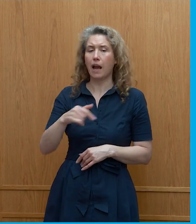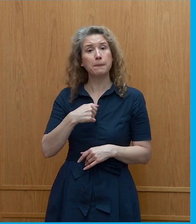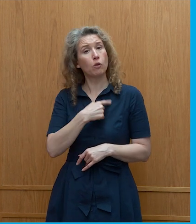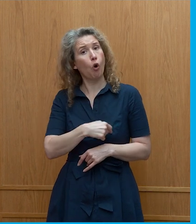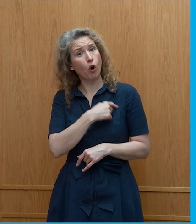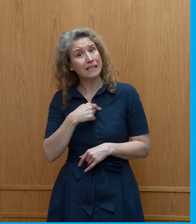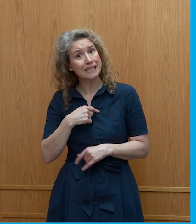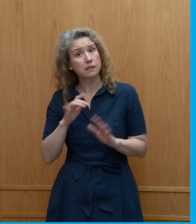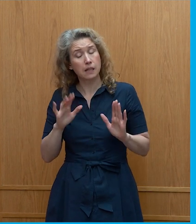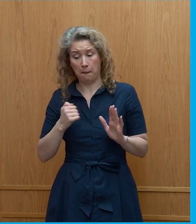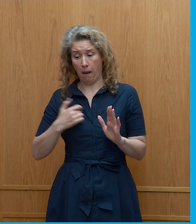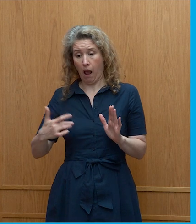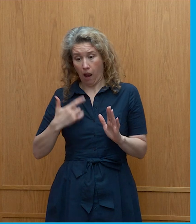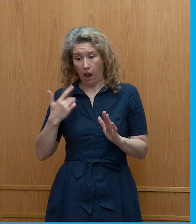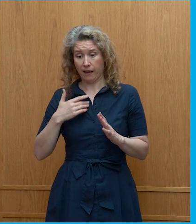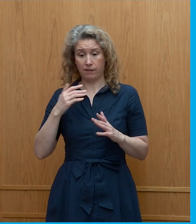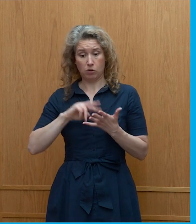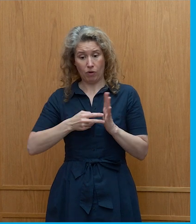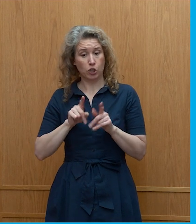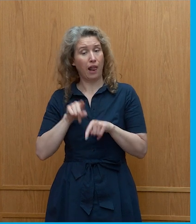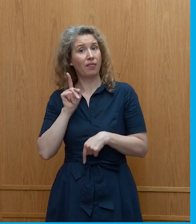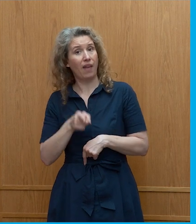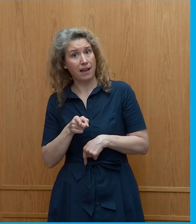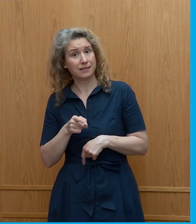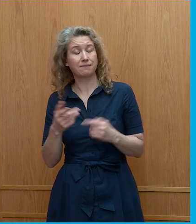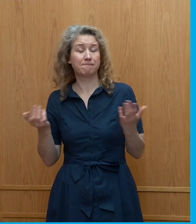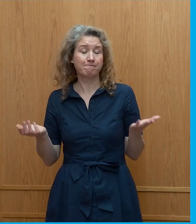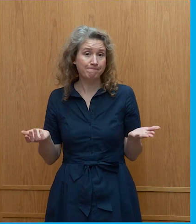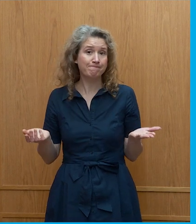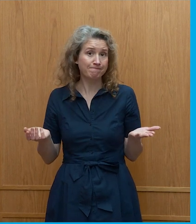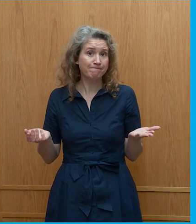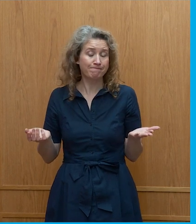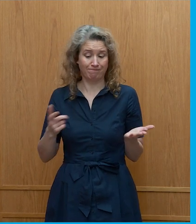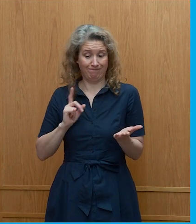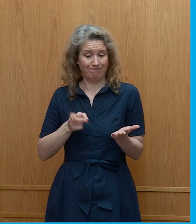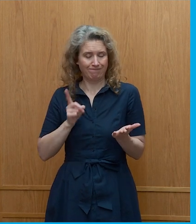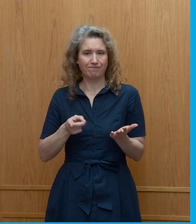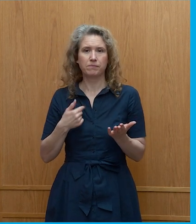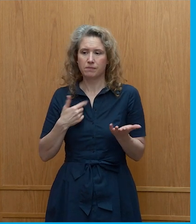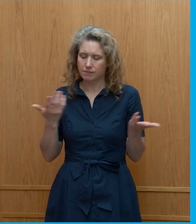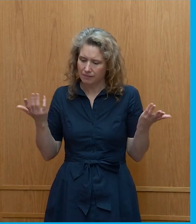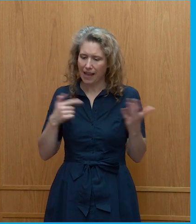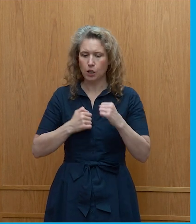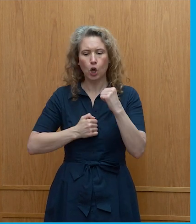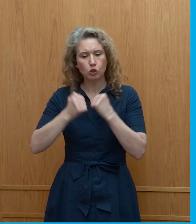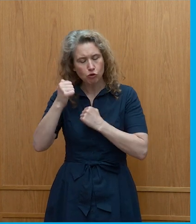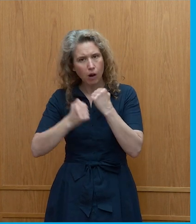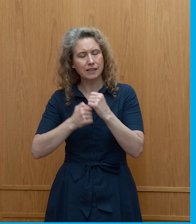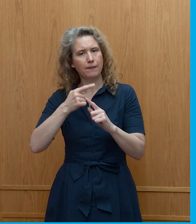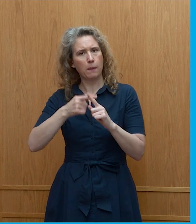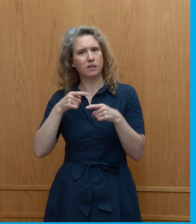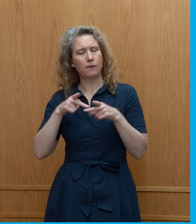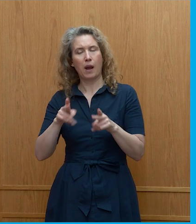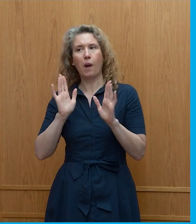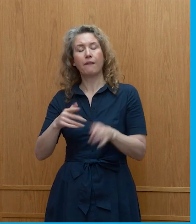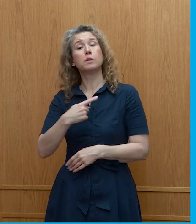that that is how my life has panned out and i want to you know that's that's the kind of constructive and positive i think we have to